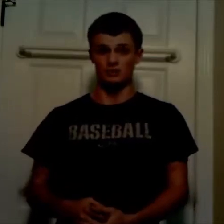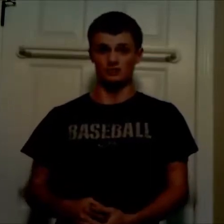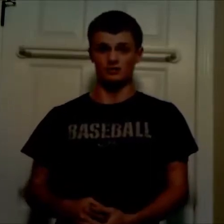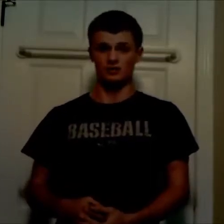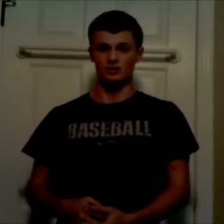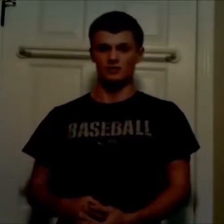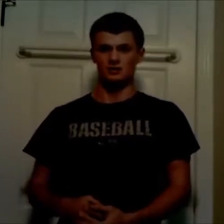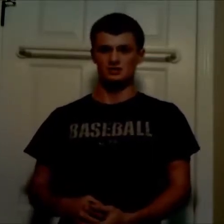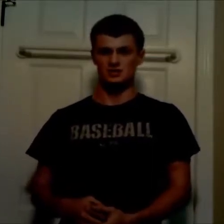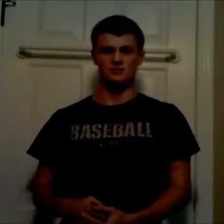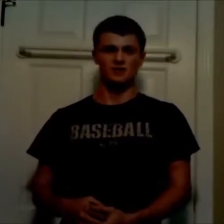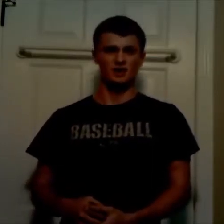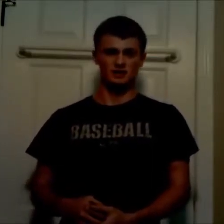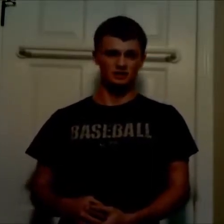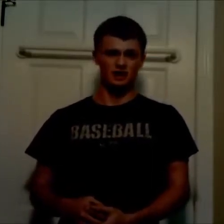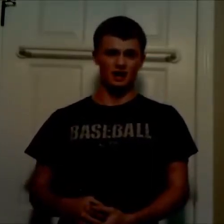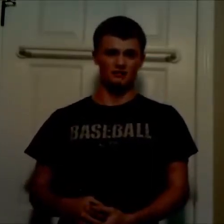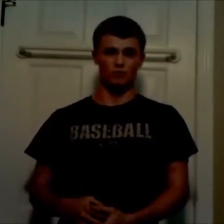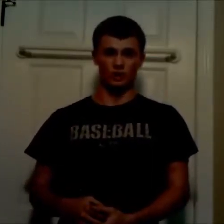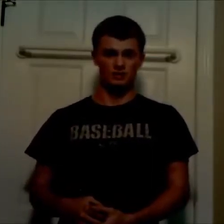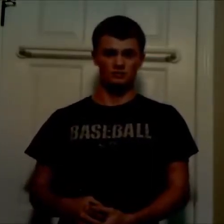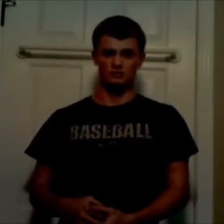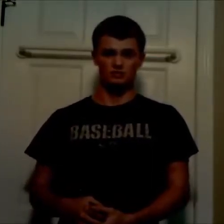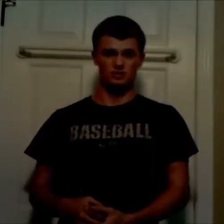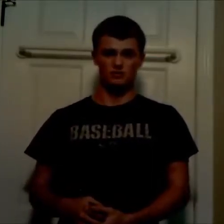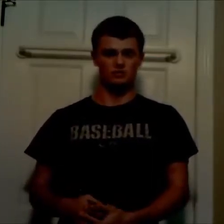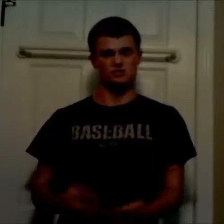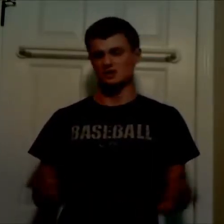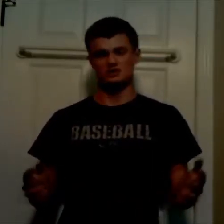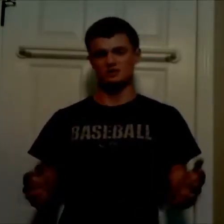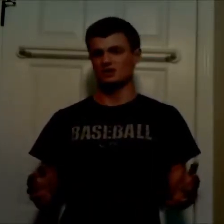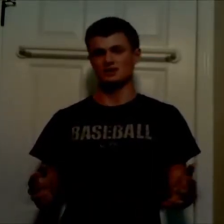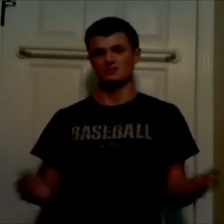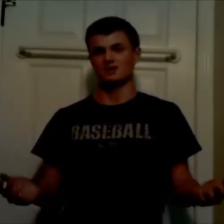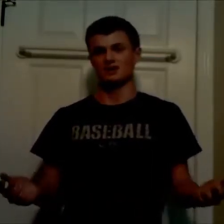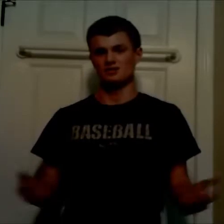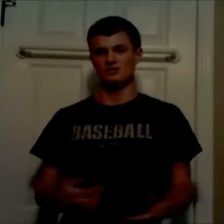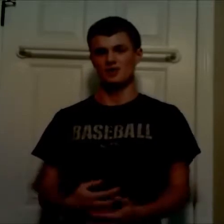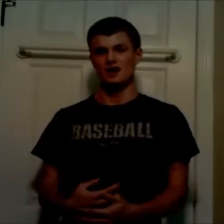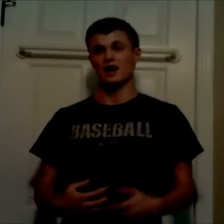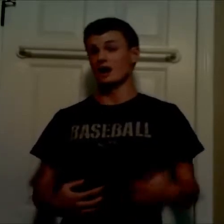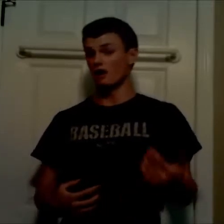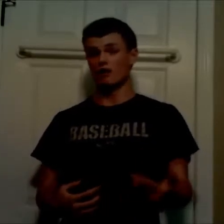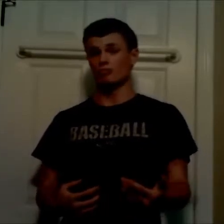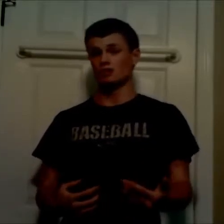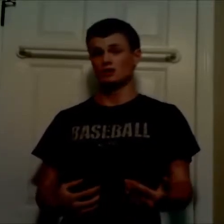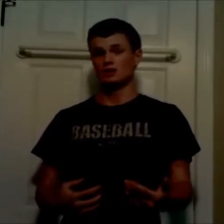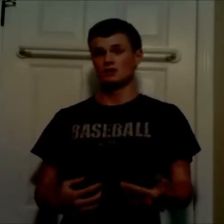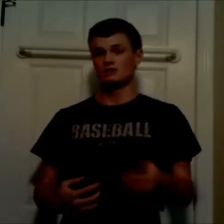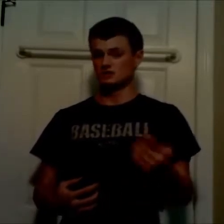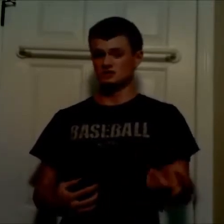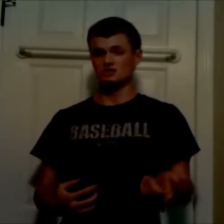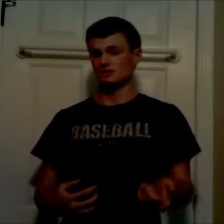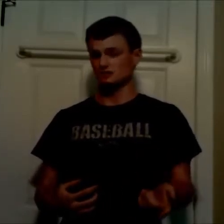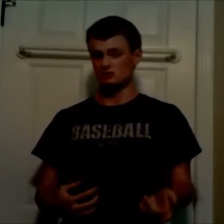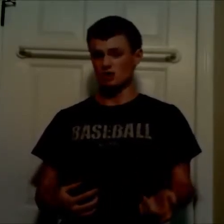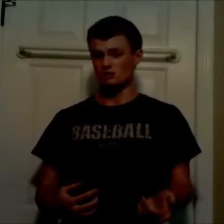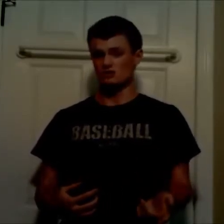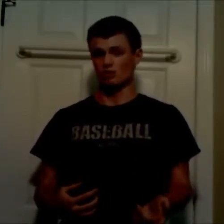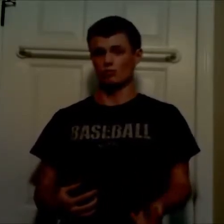it does. Because then, a year and a half waiting for Star Wars, I just don't like it. I don't. And I hope that the new Han Solo